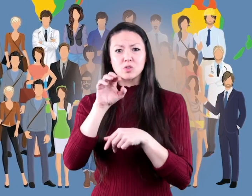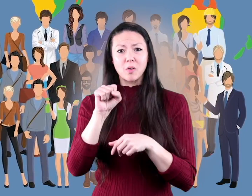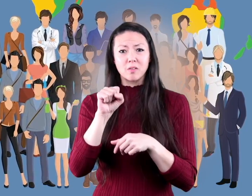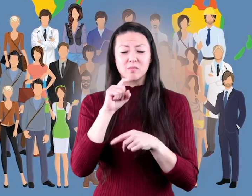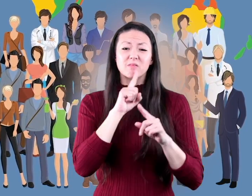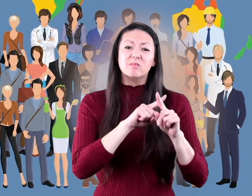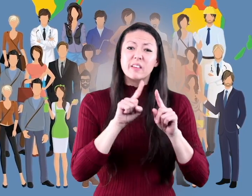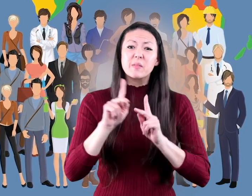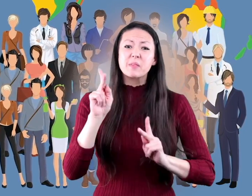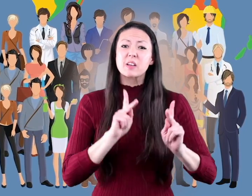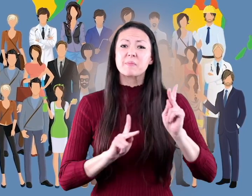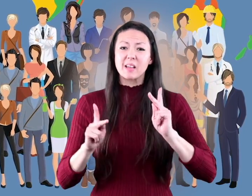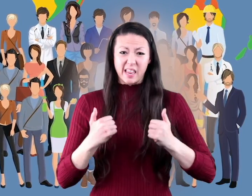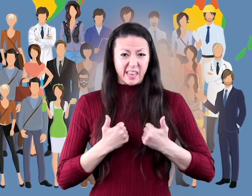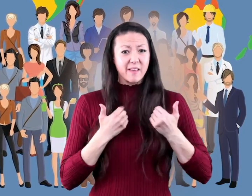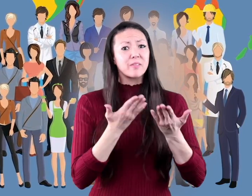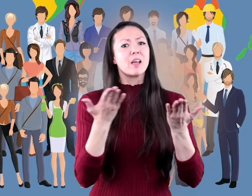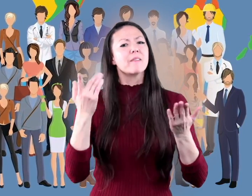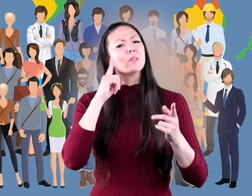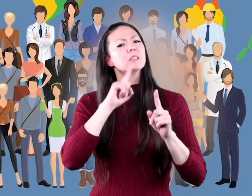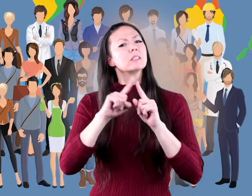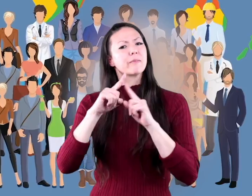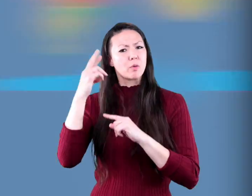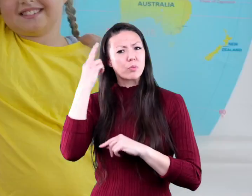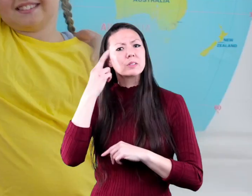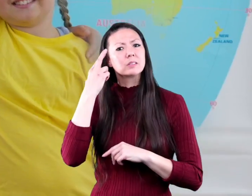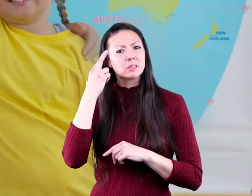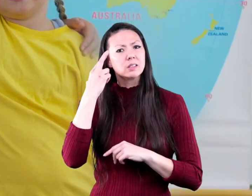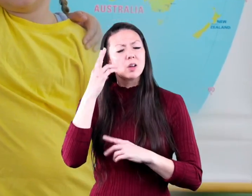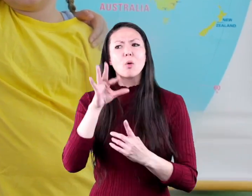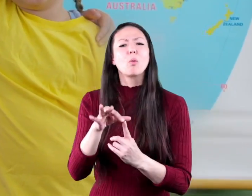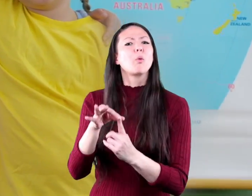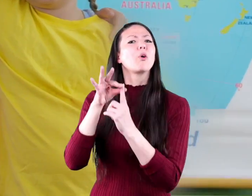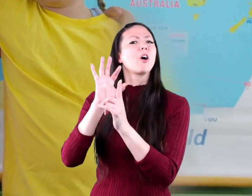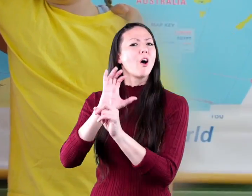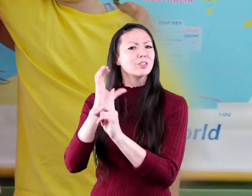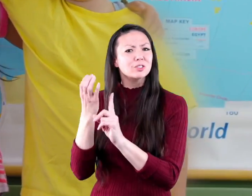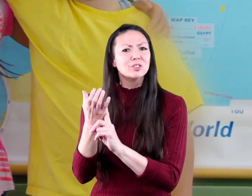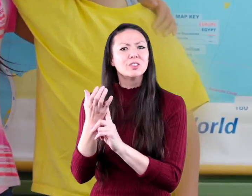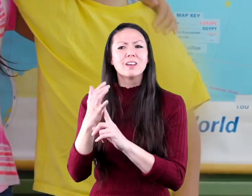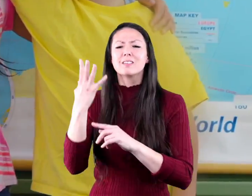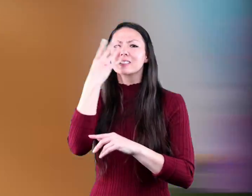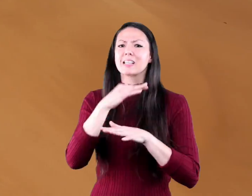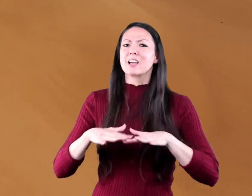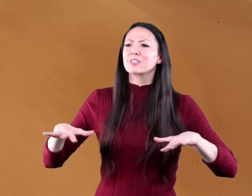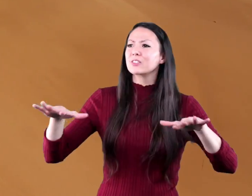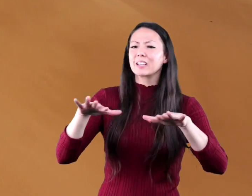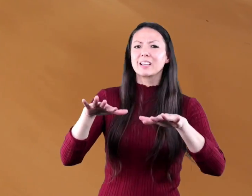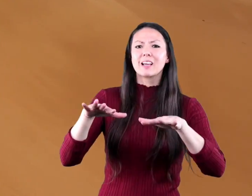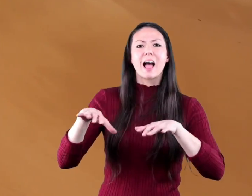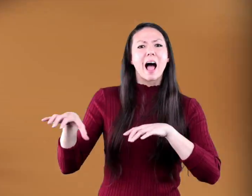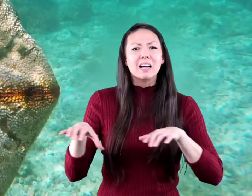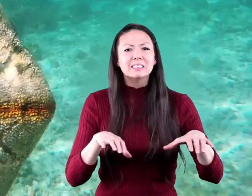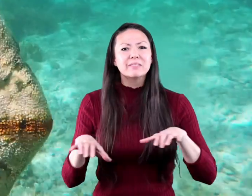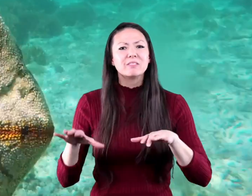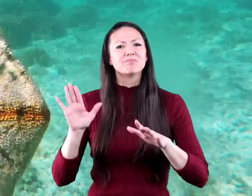many different people for various reasons each zone has unique cultures scenery and activities